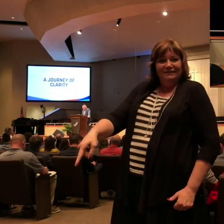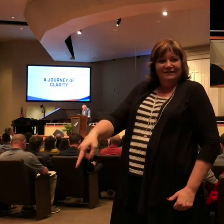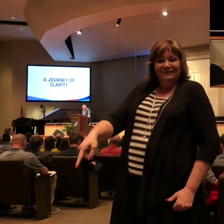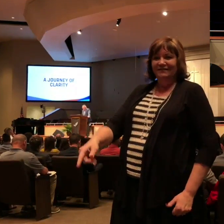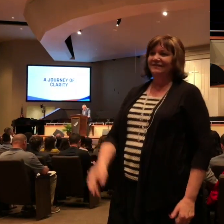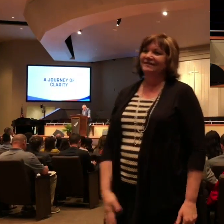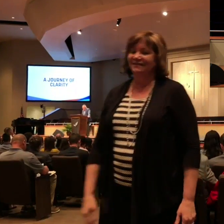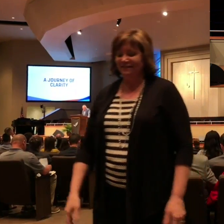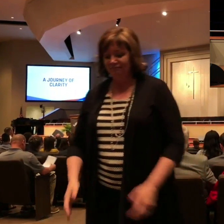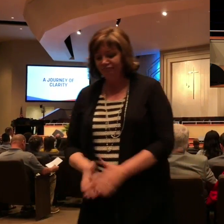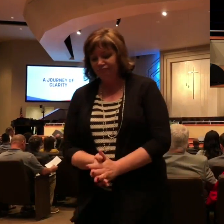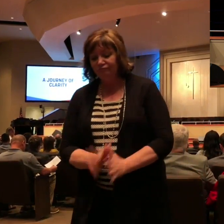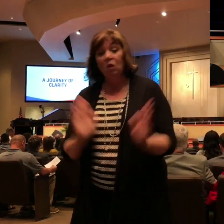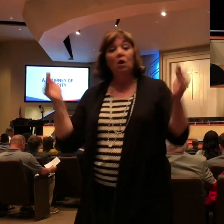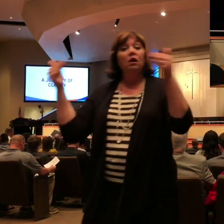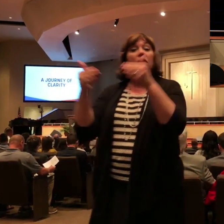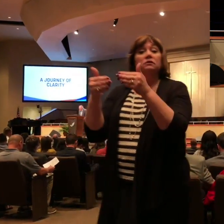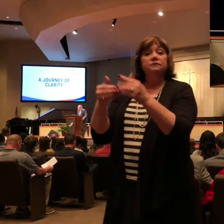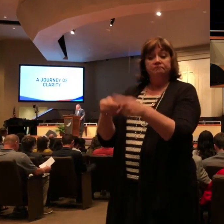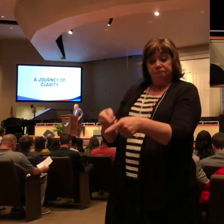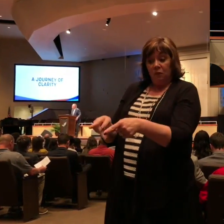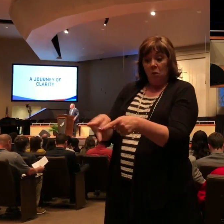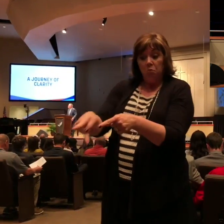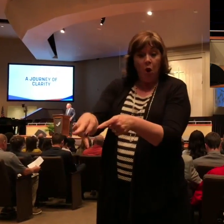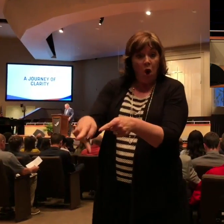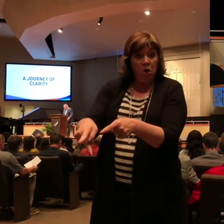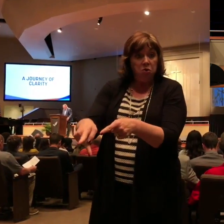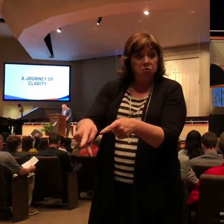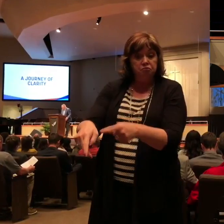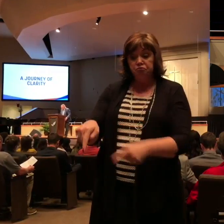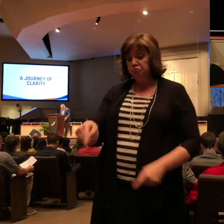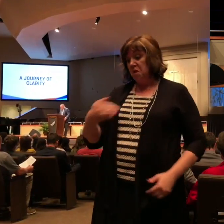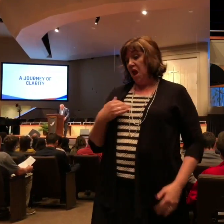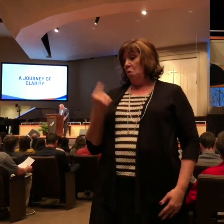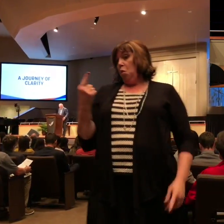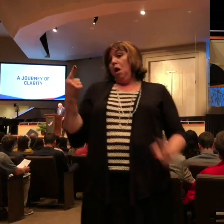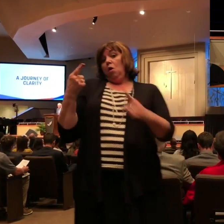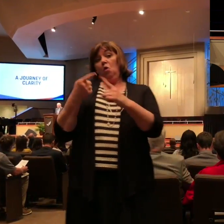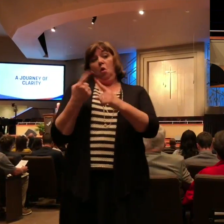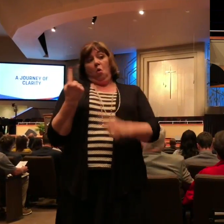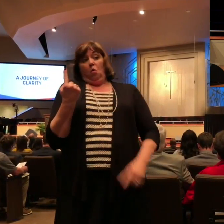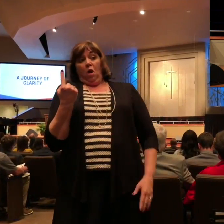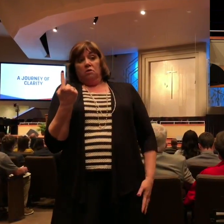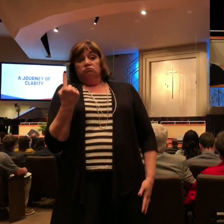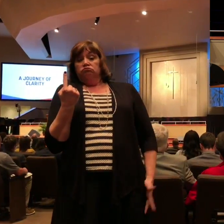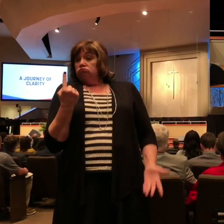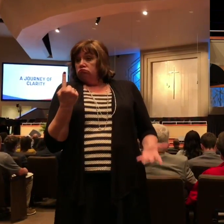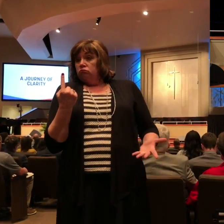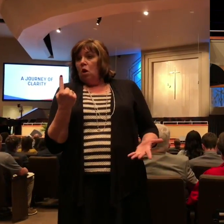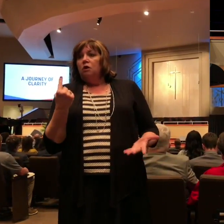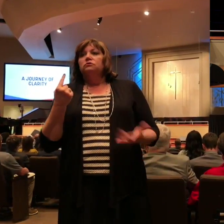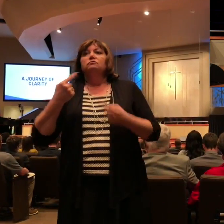the life of Paul, Paul had one supreme purpose in life, and that was to spread the gospel of Jesus Christ.